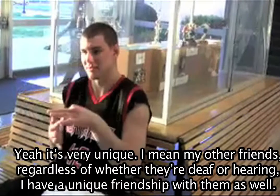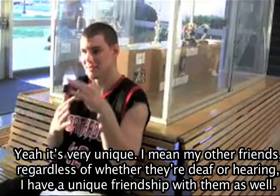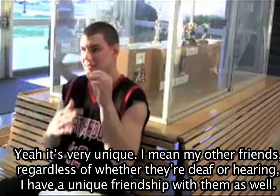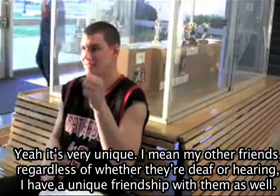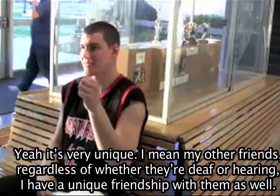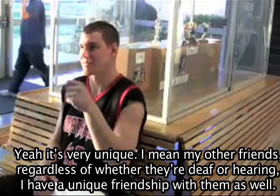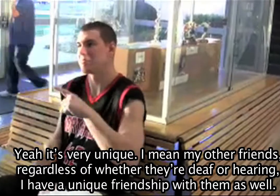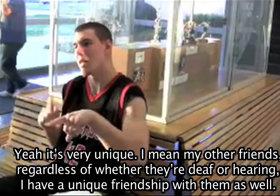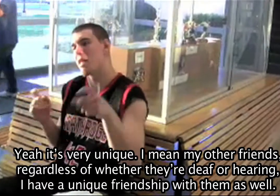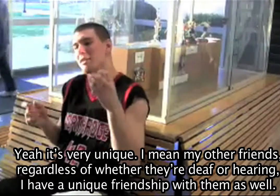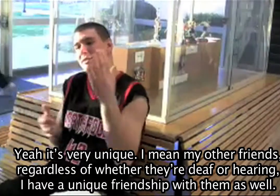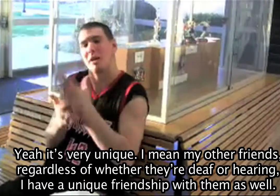Yeah, I think it's very unique.